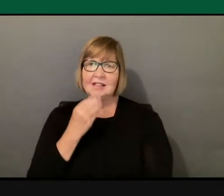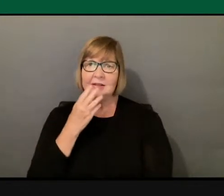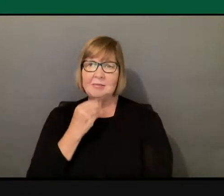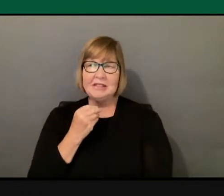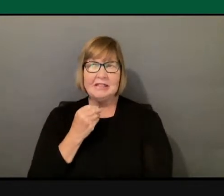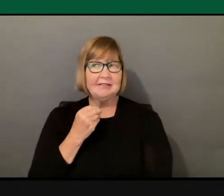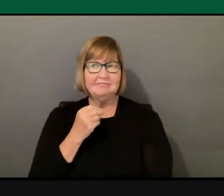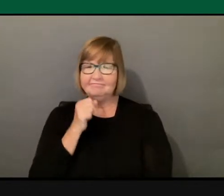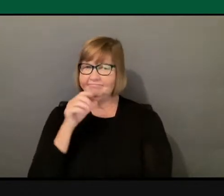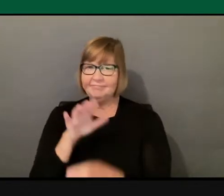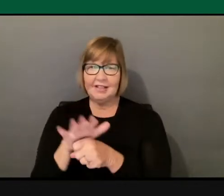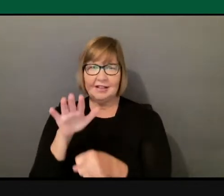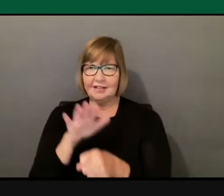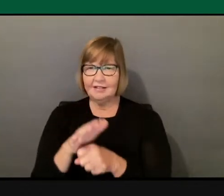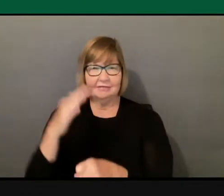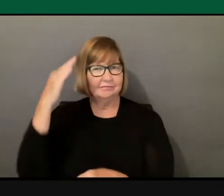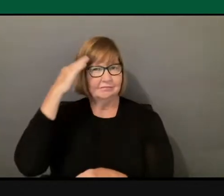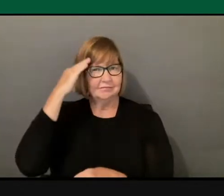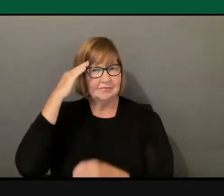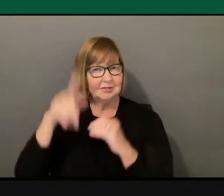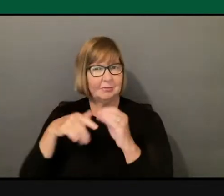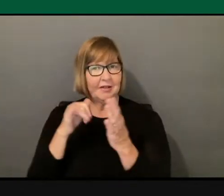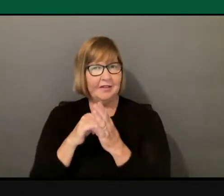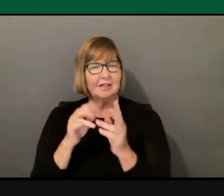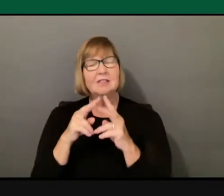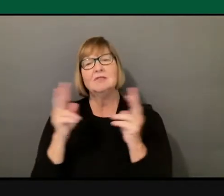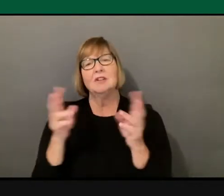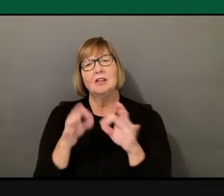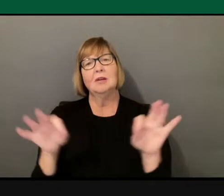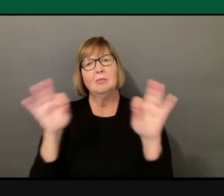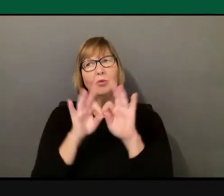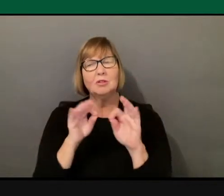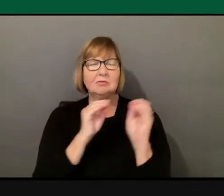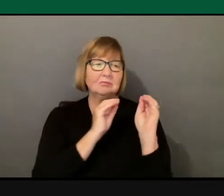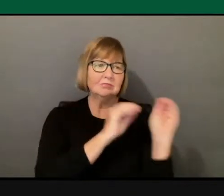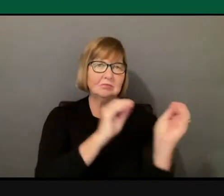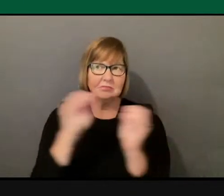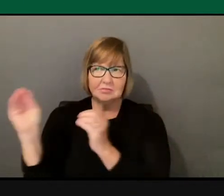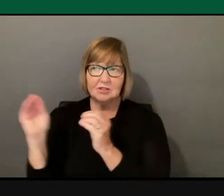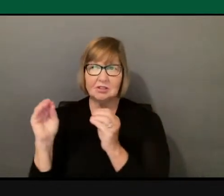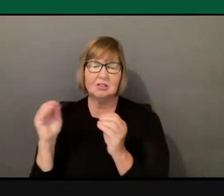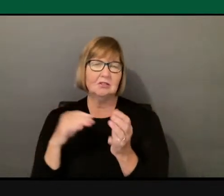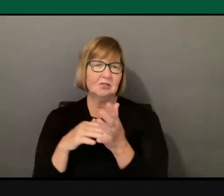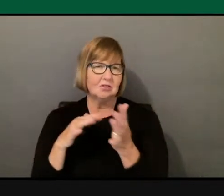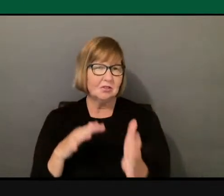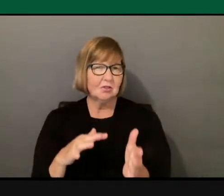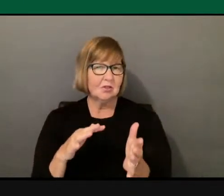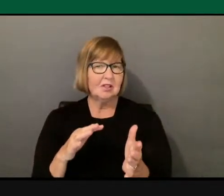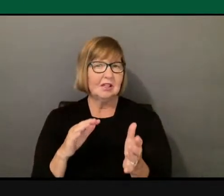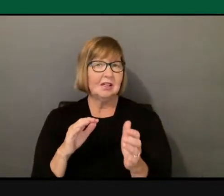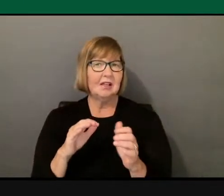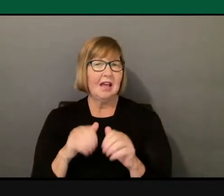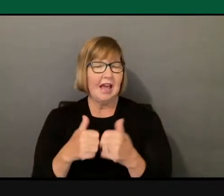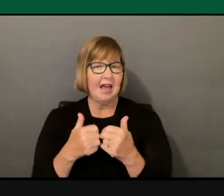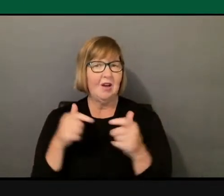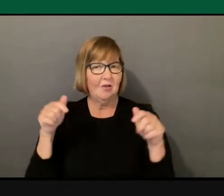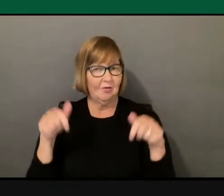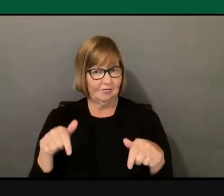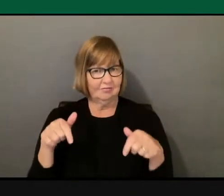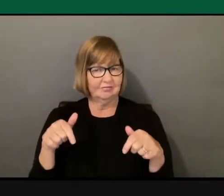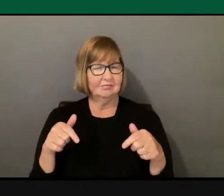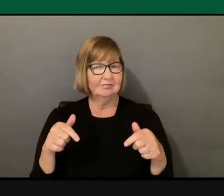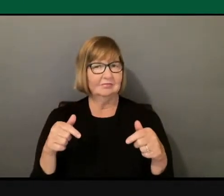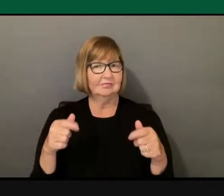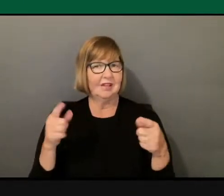And I think that it's really important to educate students on how this persists in the institution, even if it doesn't